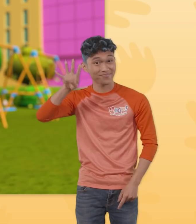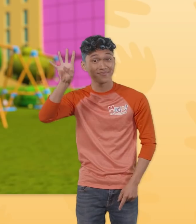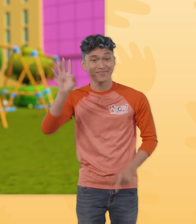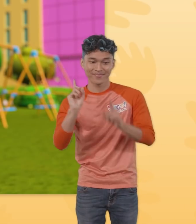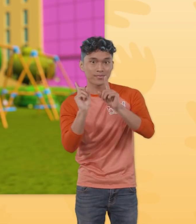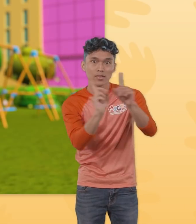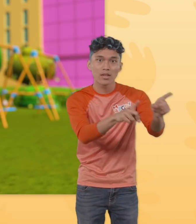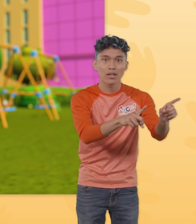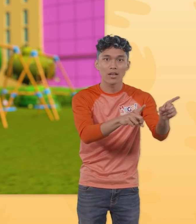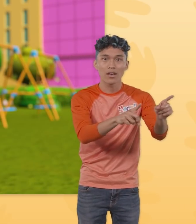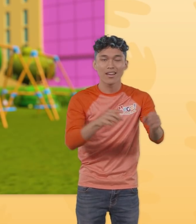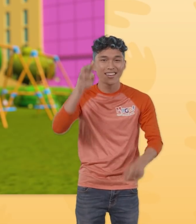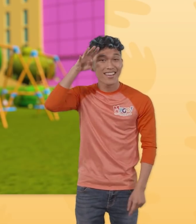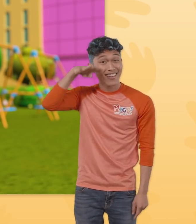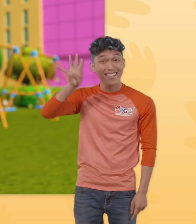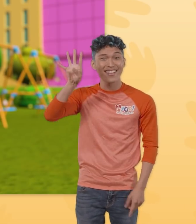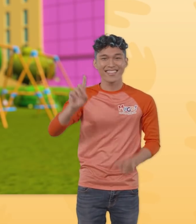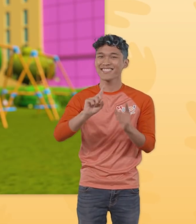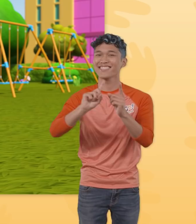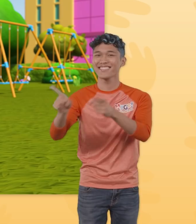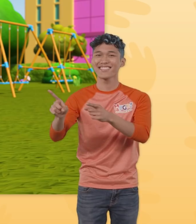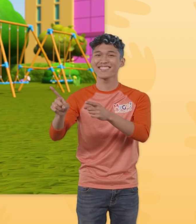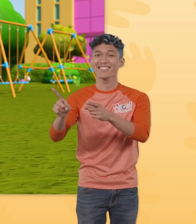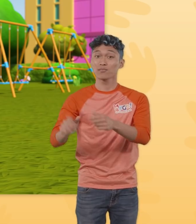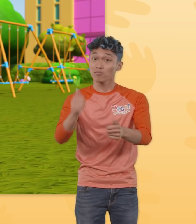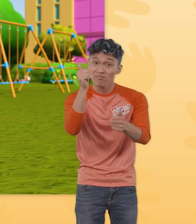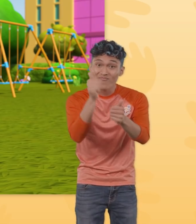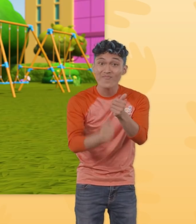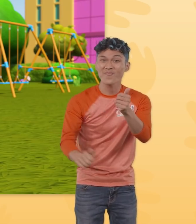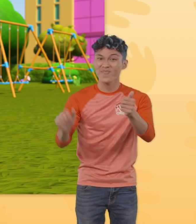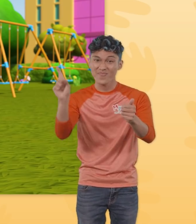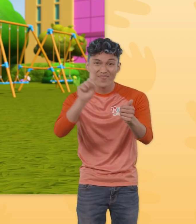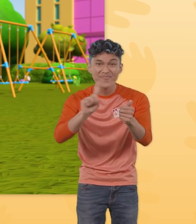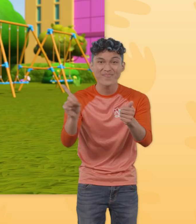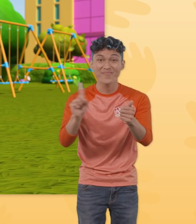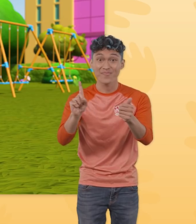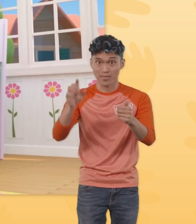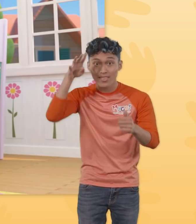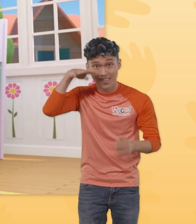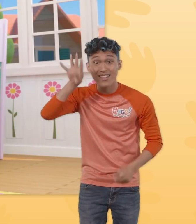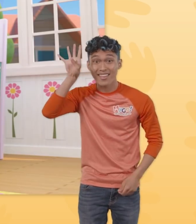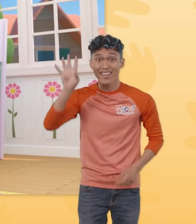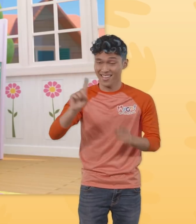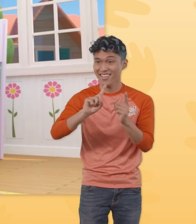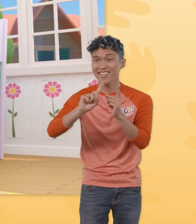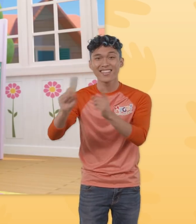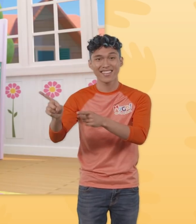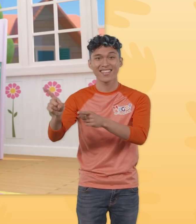went, Mary went Everywhere that Mary went